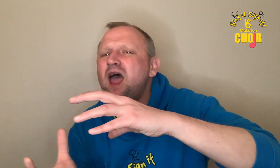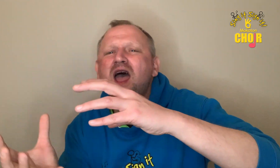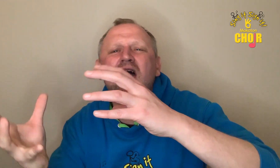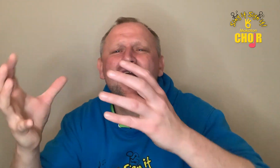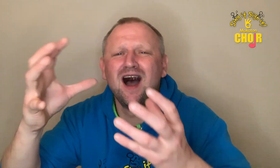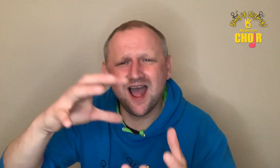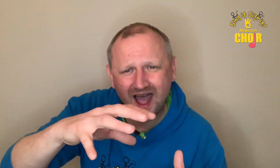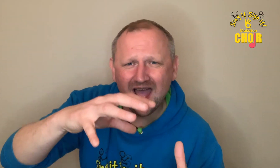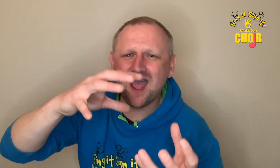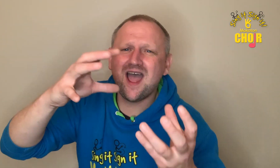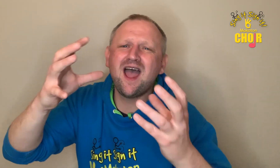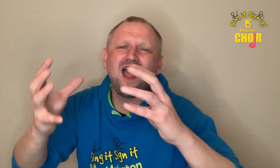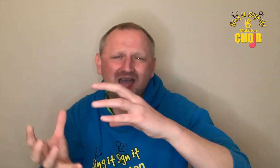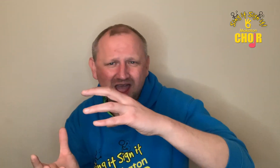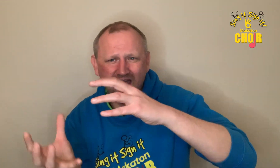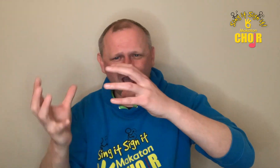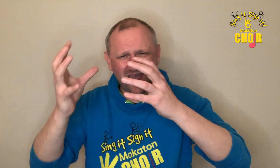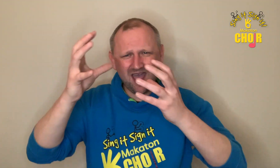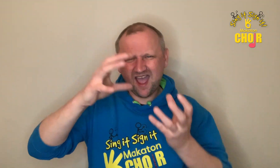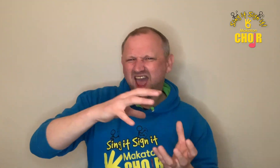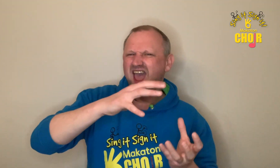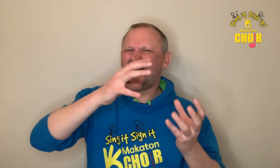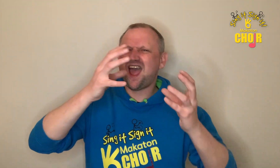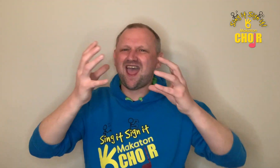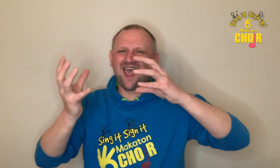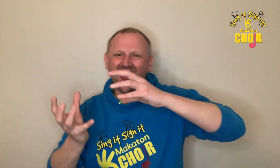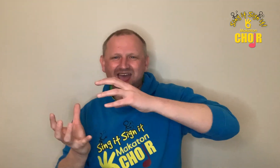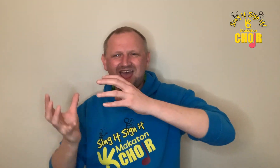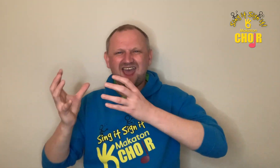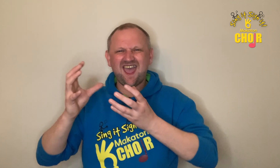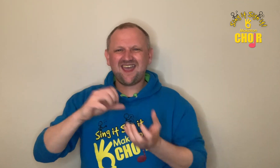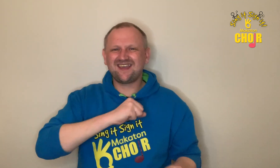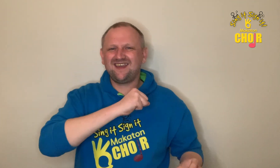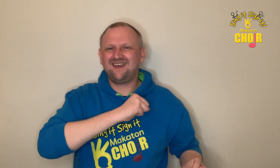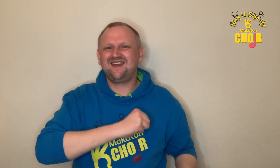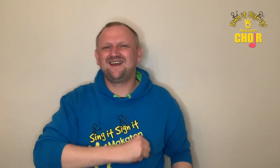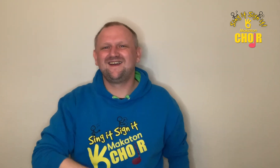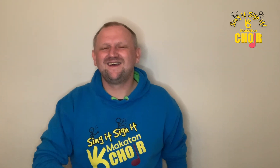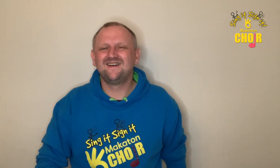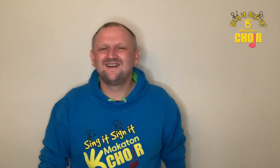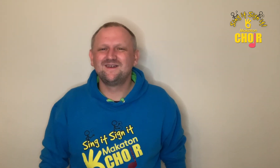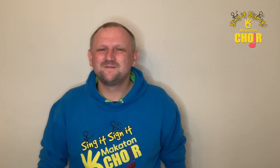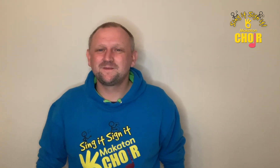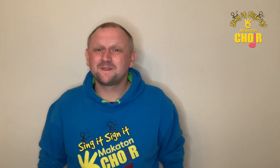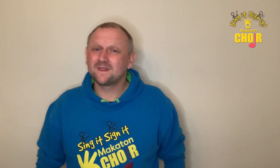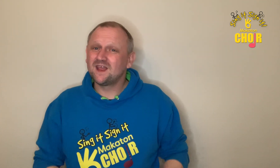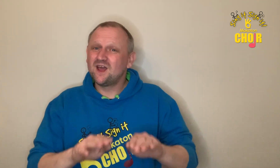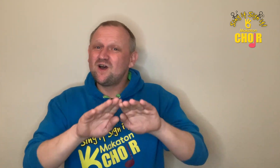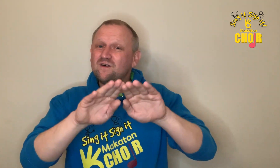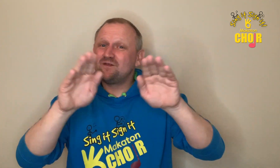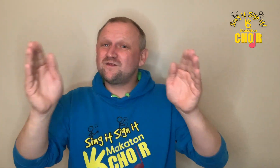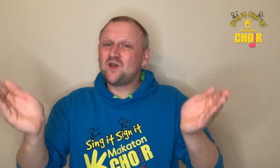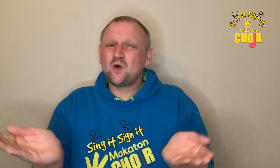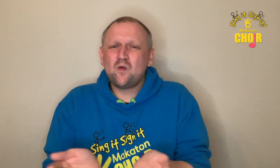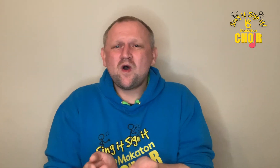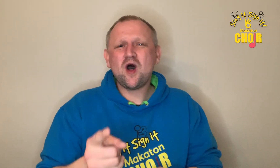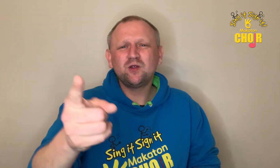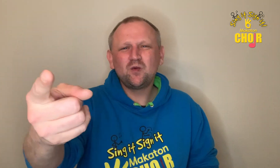million For the world we're